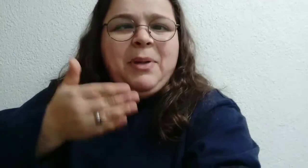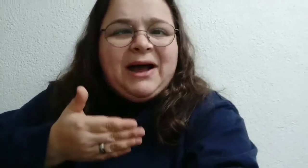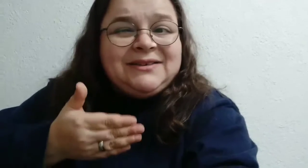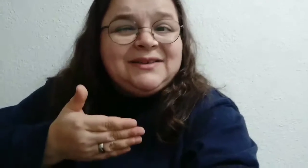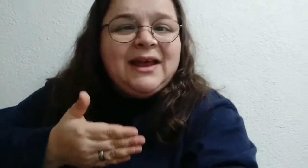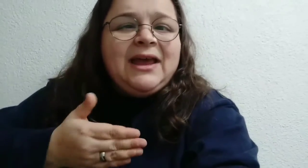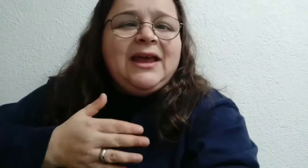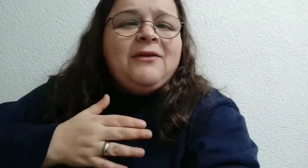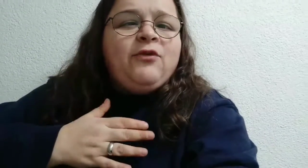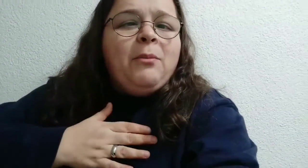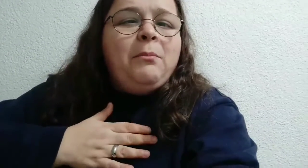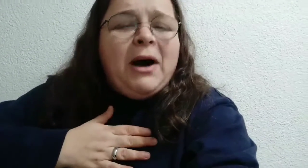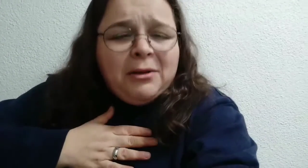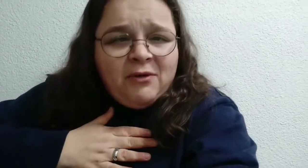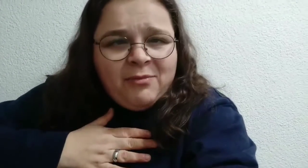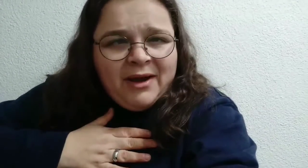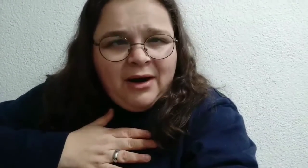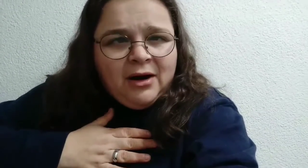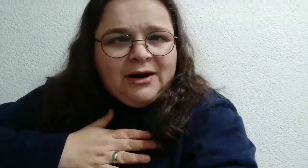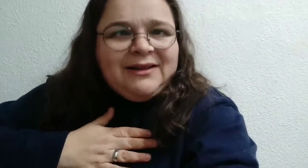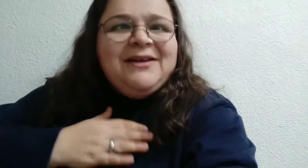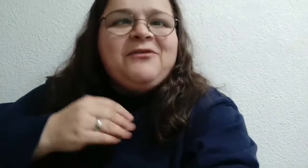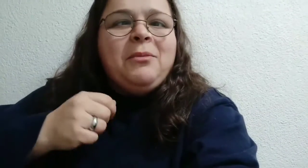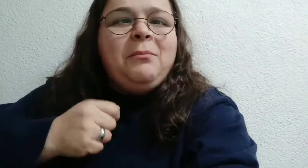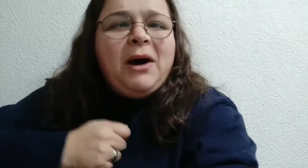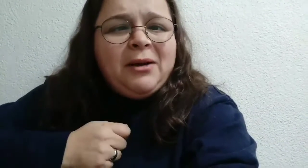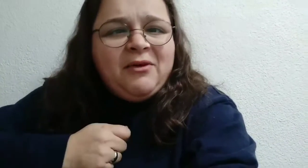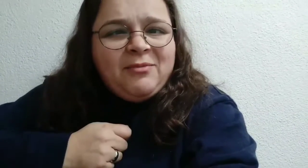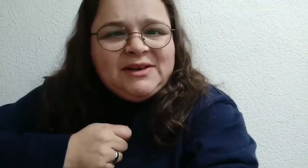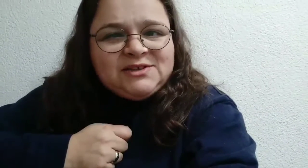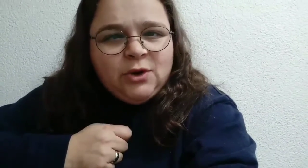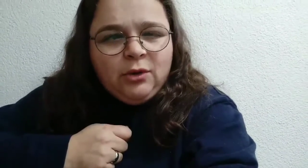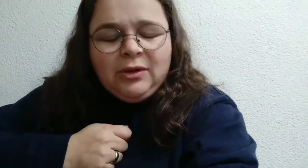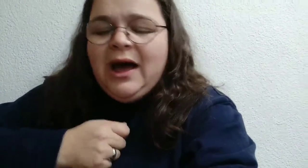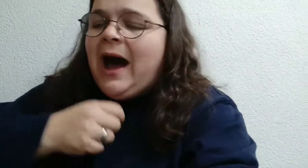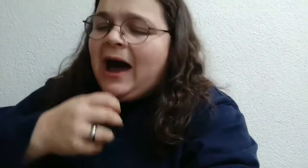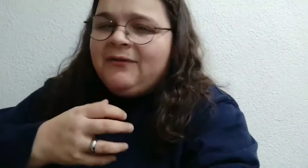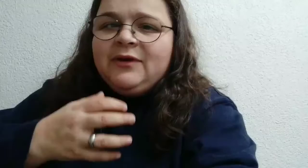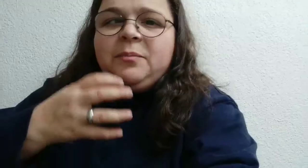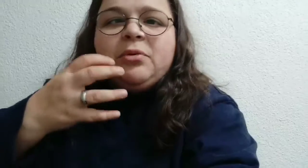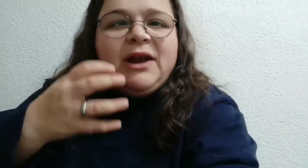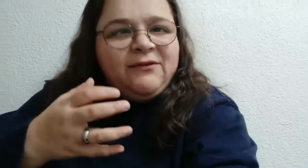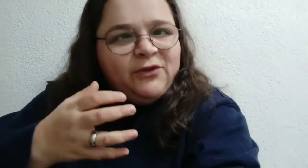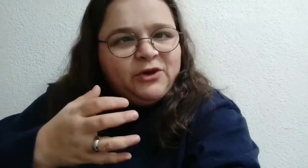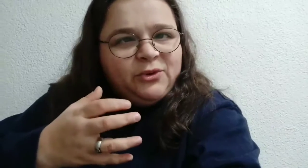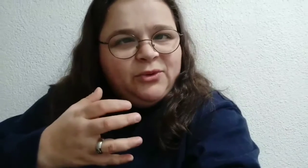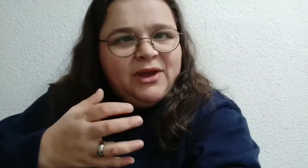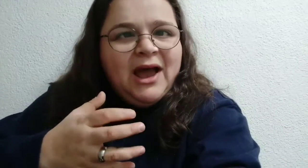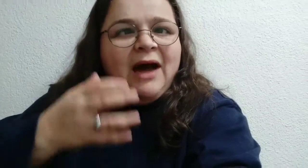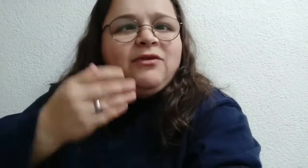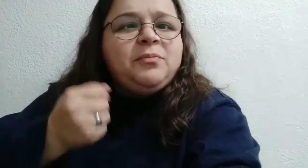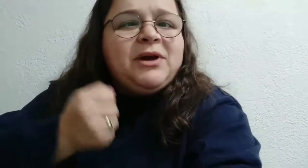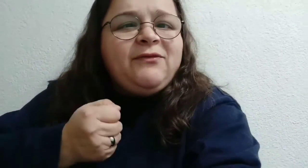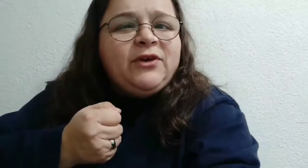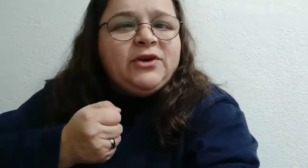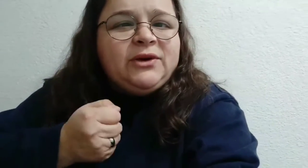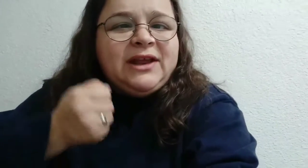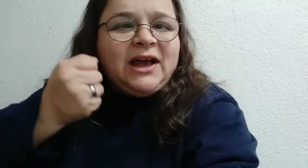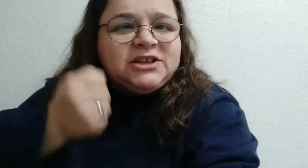But from the bottom of my heart, from the bottom of my soul, I will pray for you. I will pray for you that